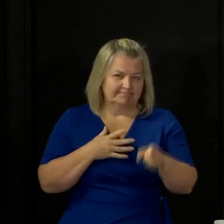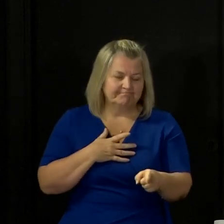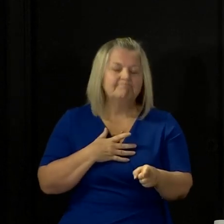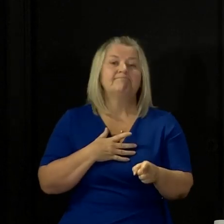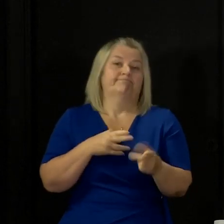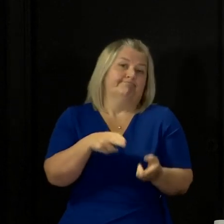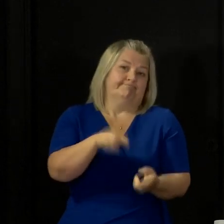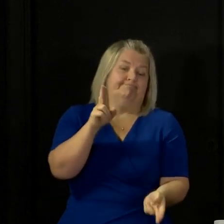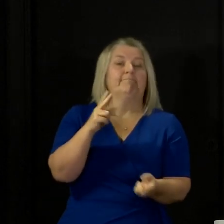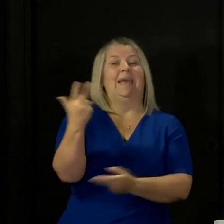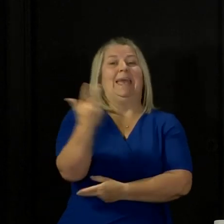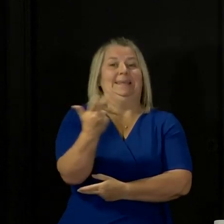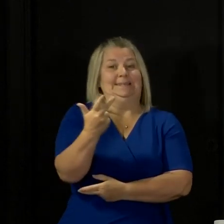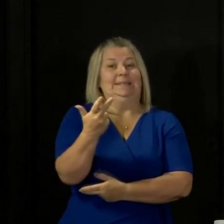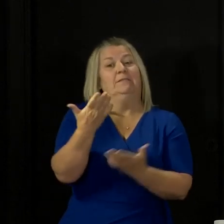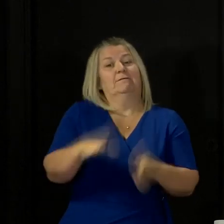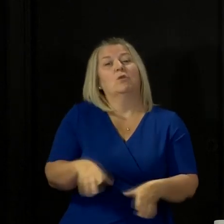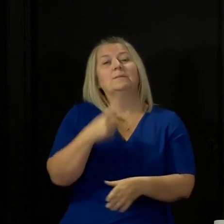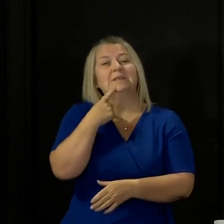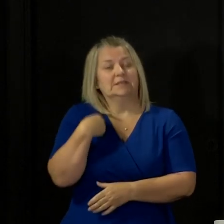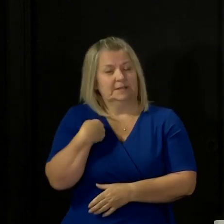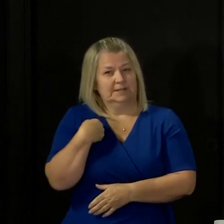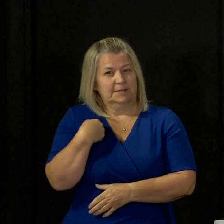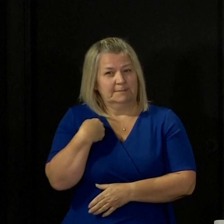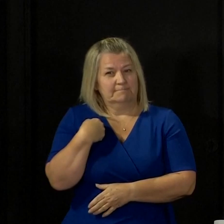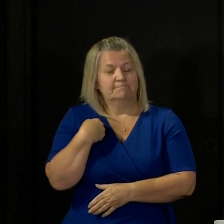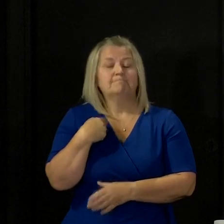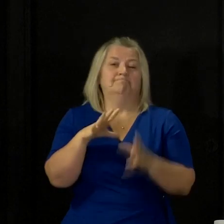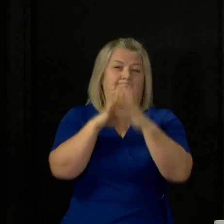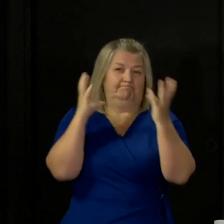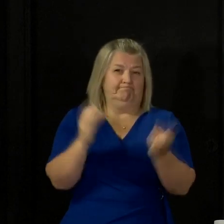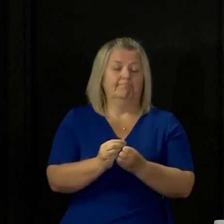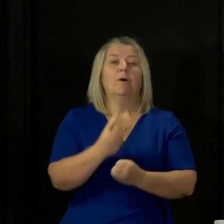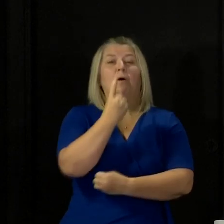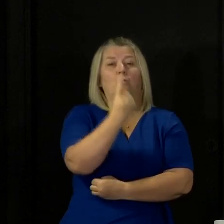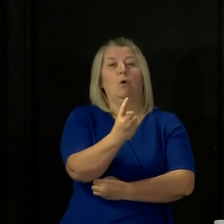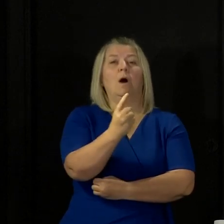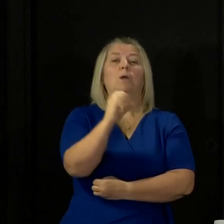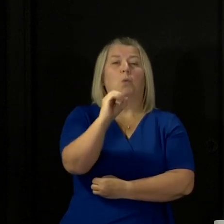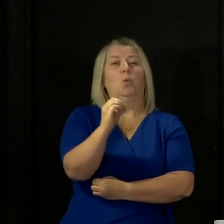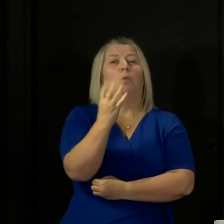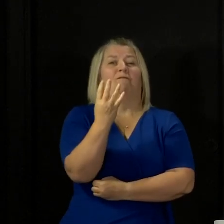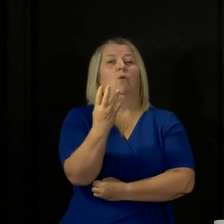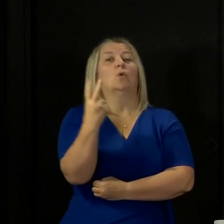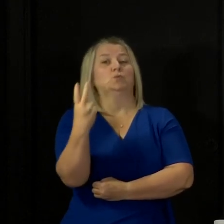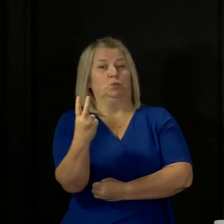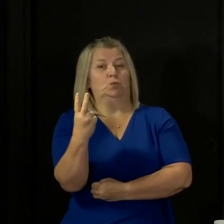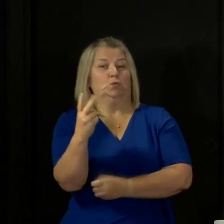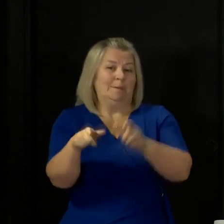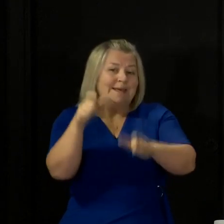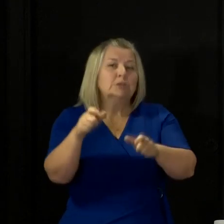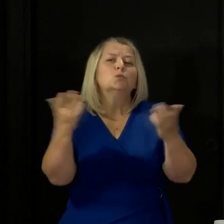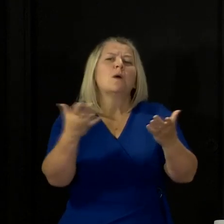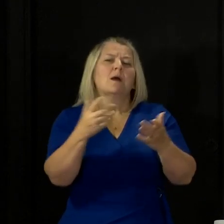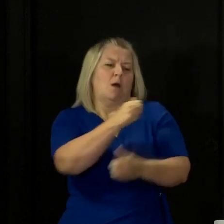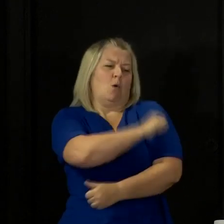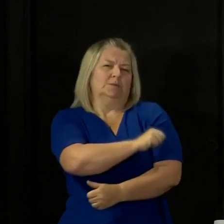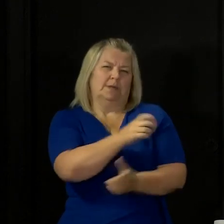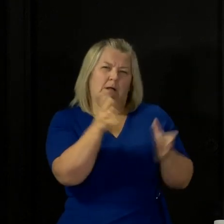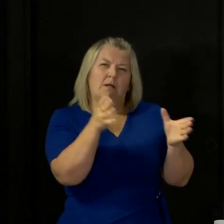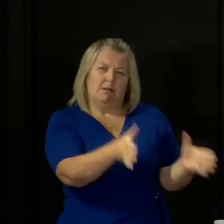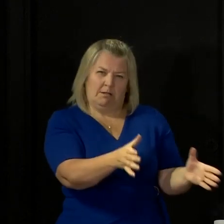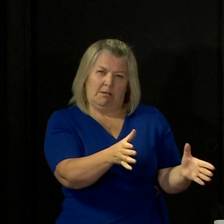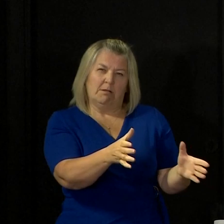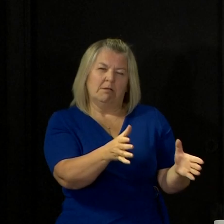increase of 18 from yesterday. A total of 1,042 patients are in hospital with